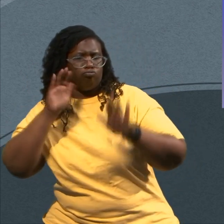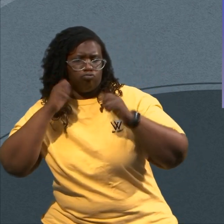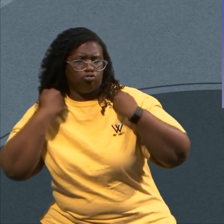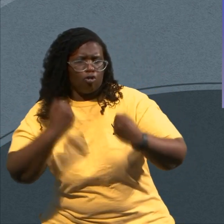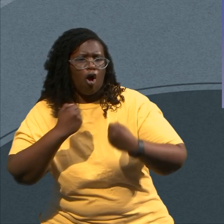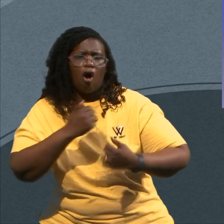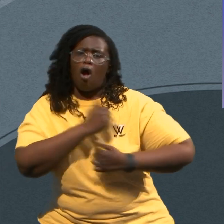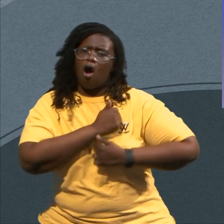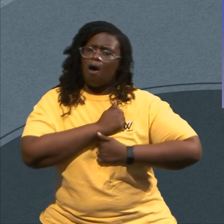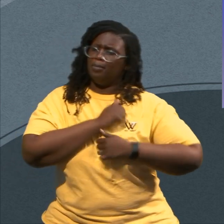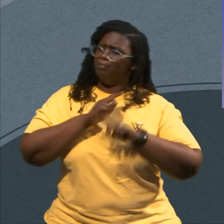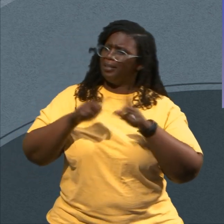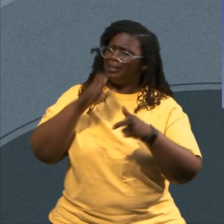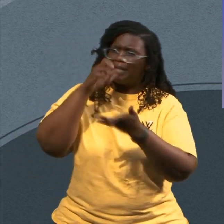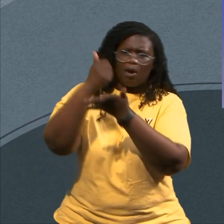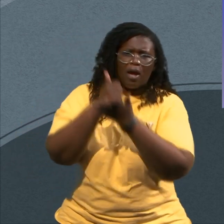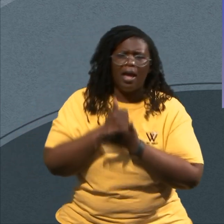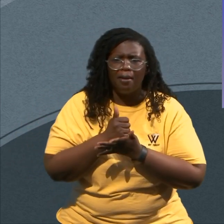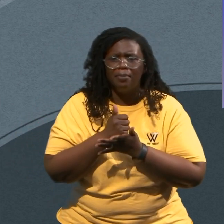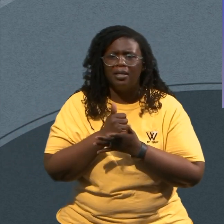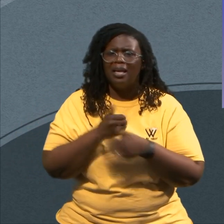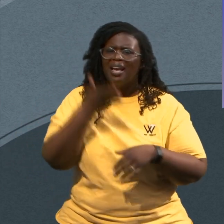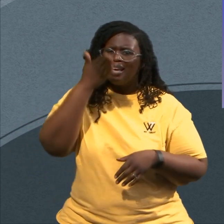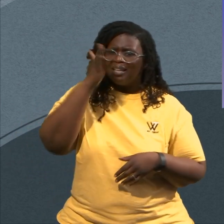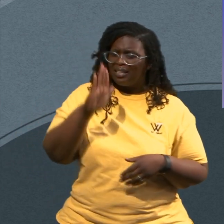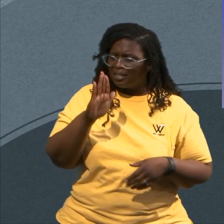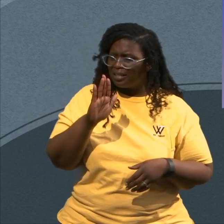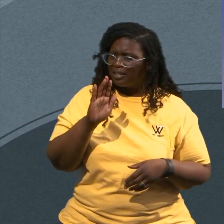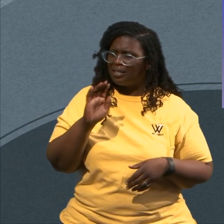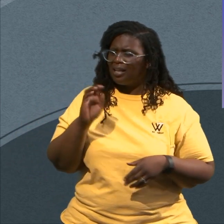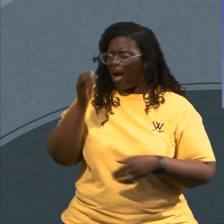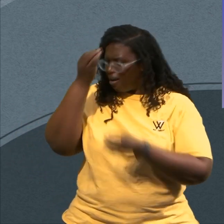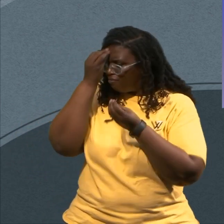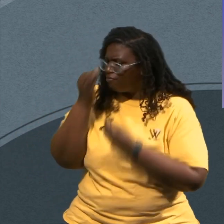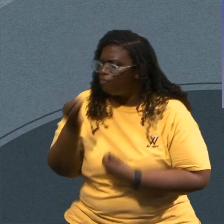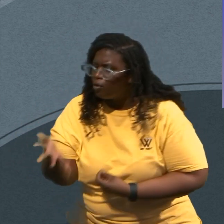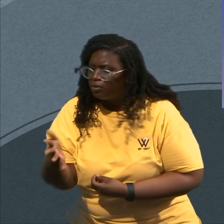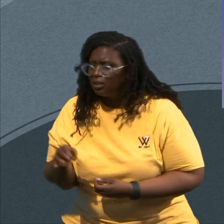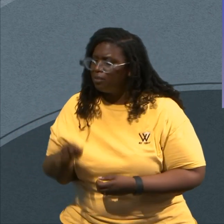This God Then Looks Over At Him And God Reminds Him It Ain't Gonna Be You